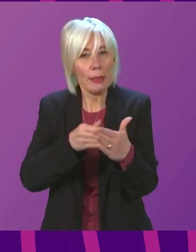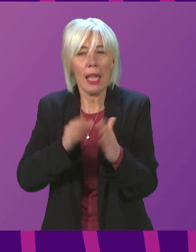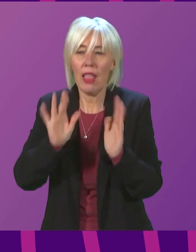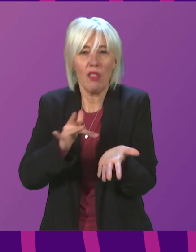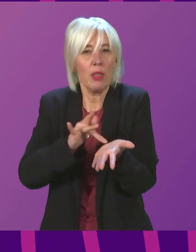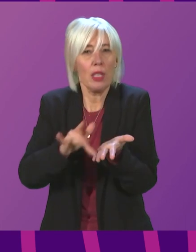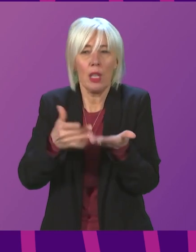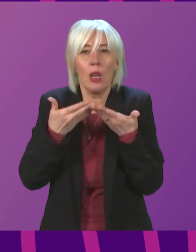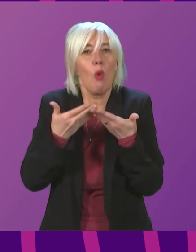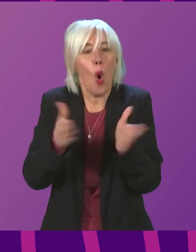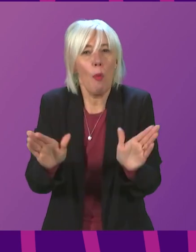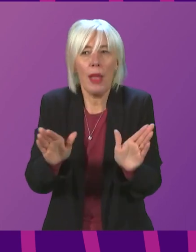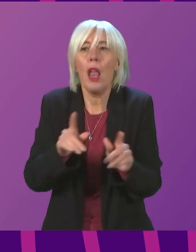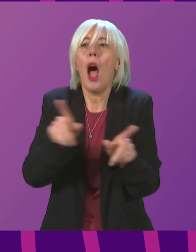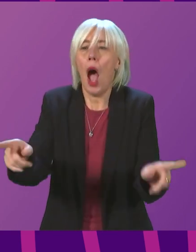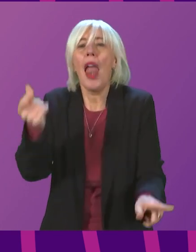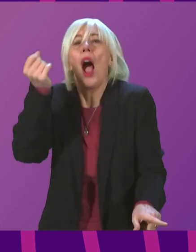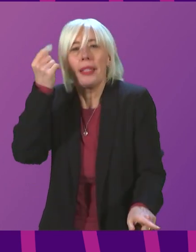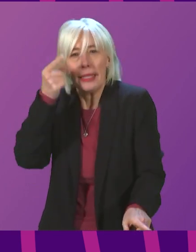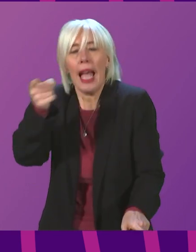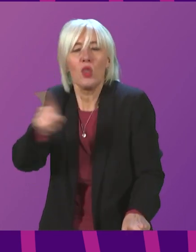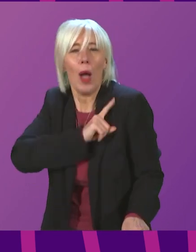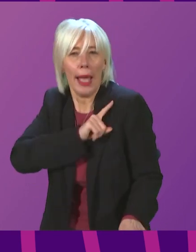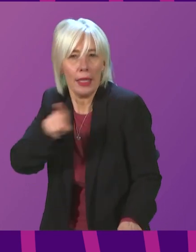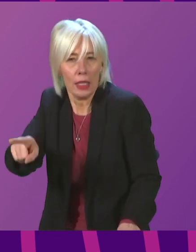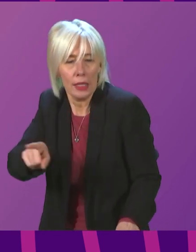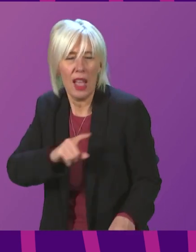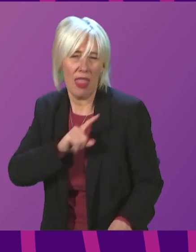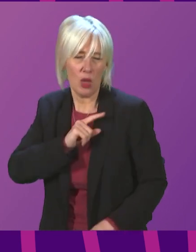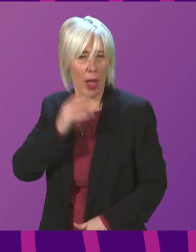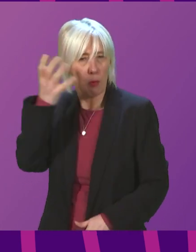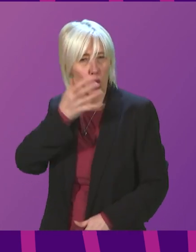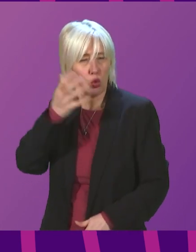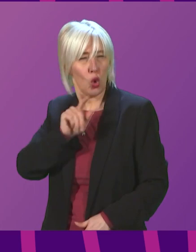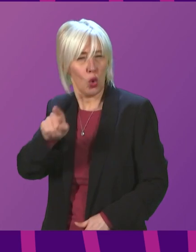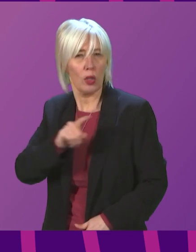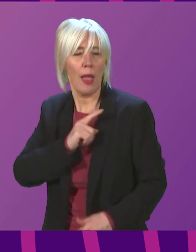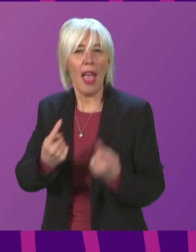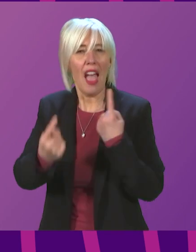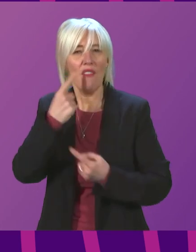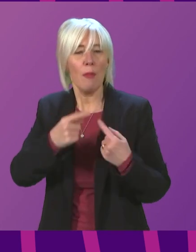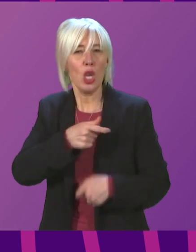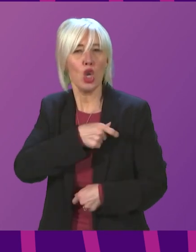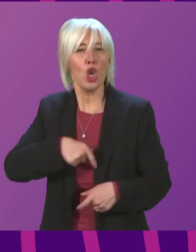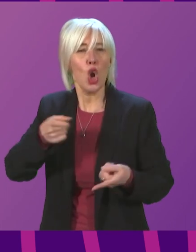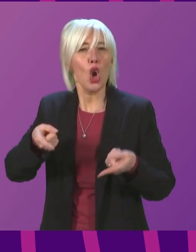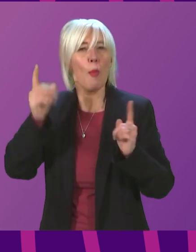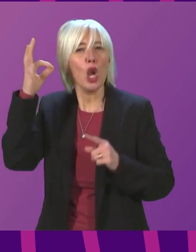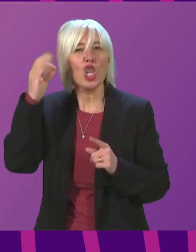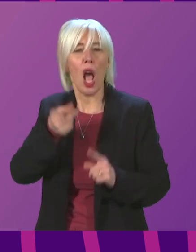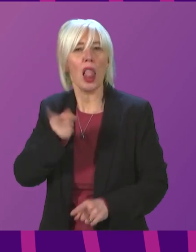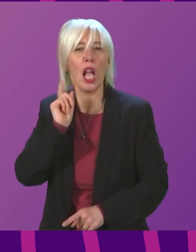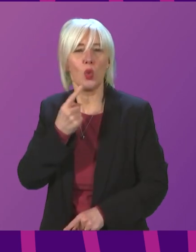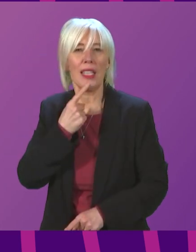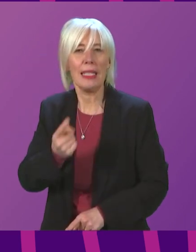and in a science that they can see. Which makes it concerning, then, presiding officer, that the information commissioner ruled last week that the government